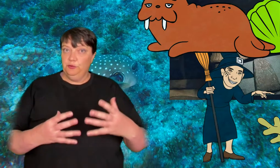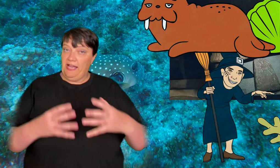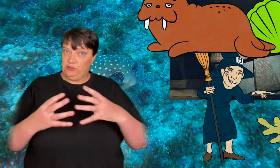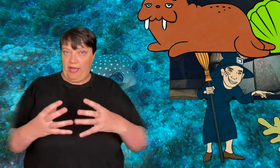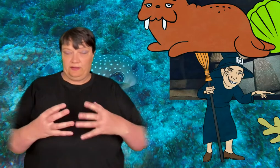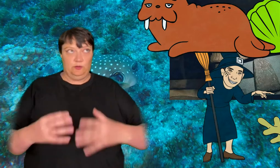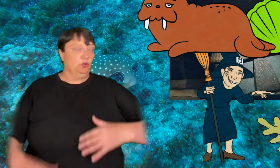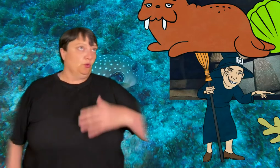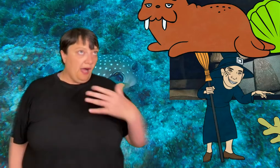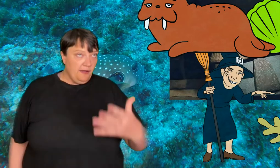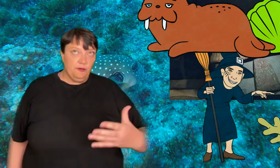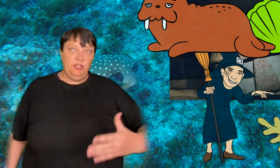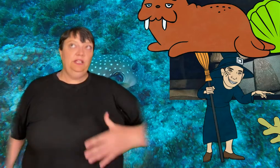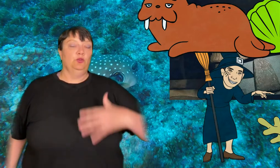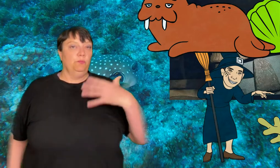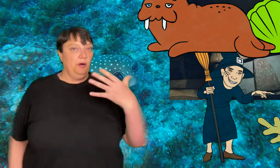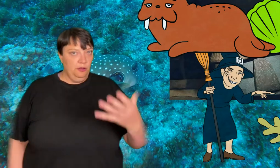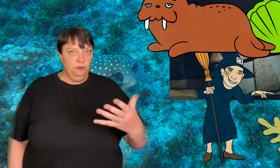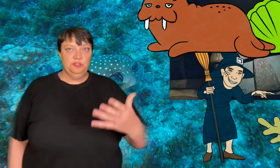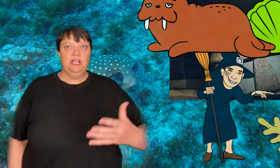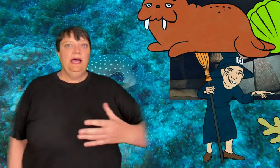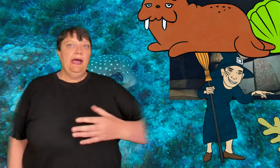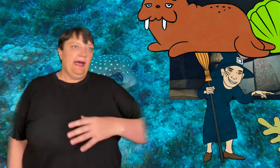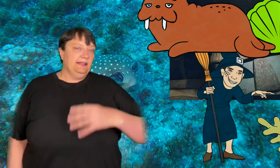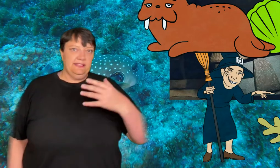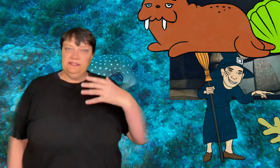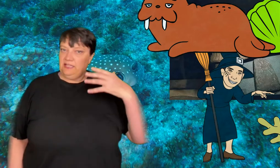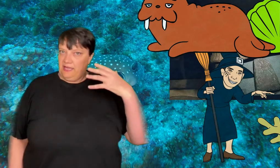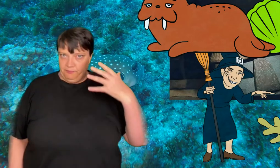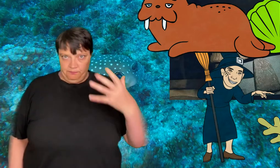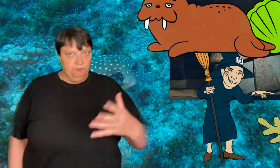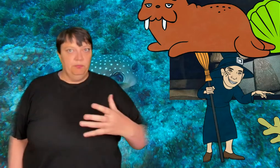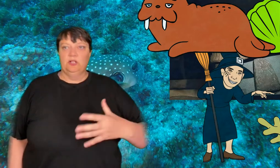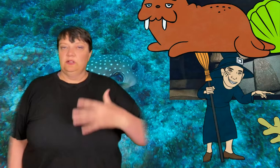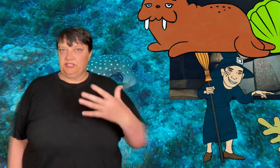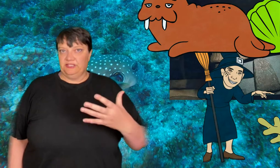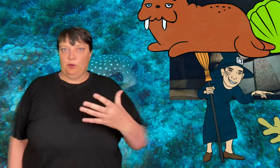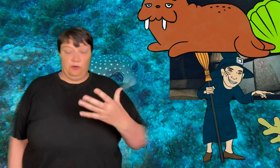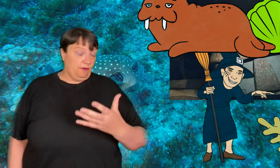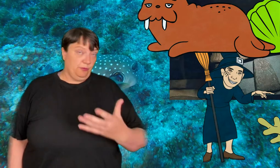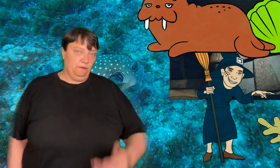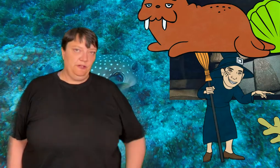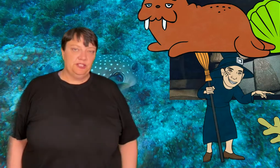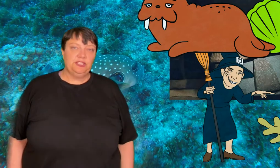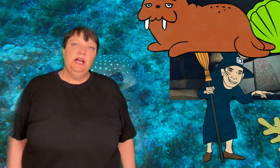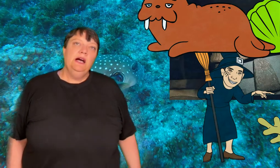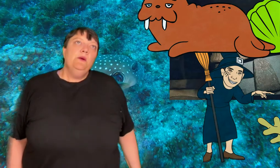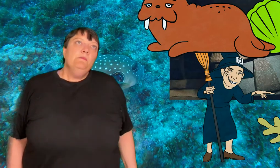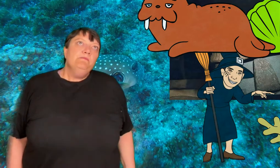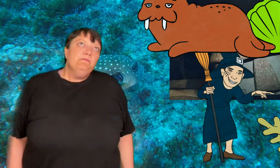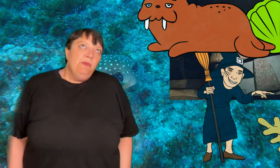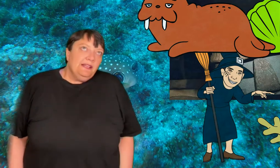you could use as your handle. Your ivory, your bones and things like bulls and so on from your fish.